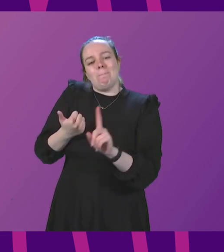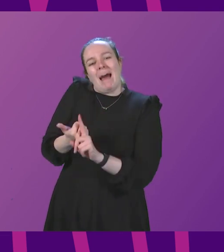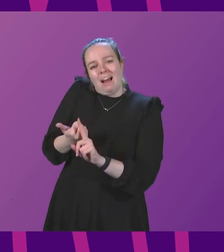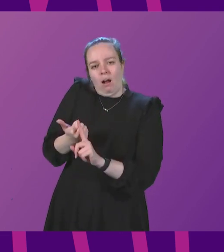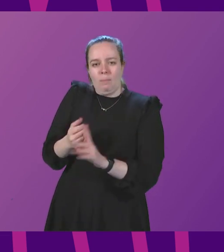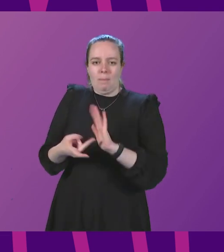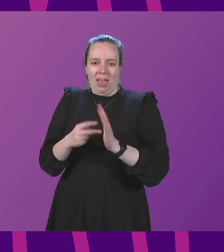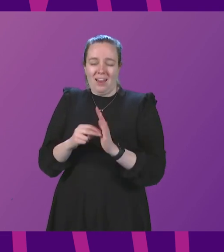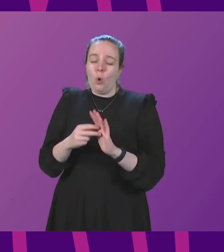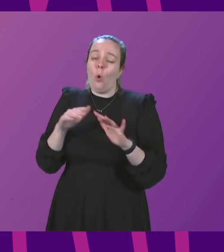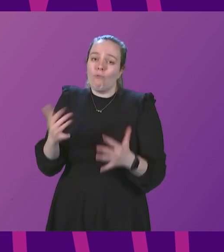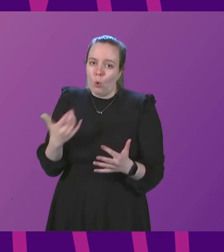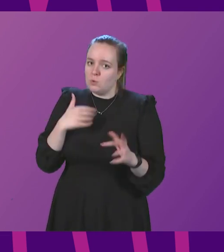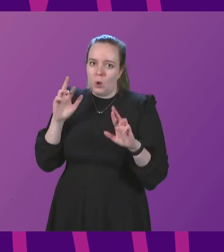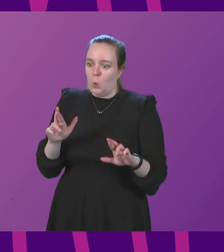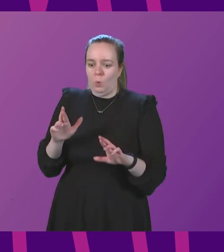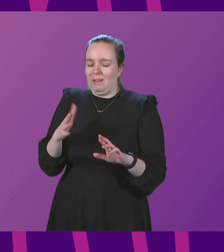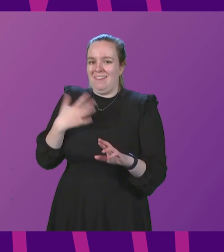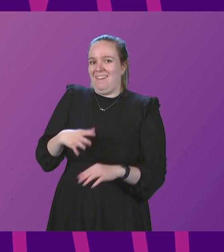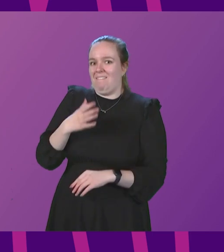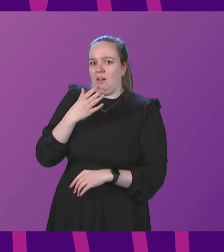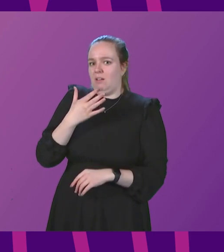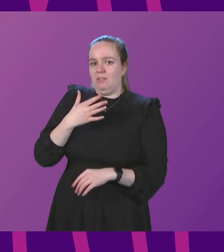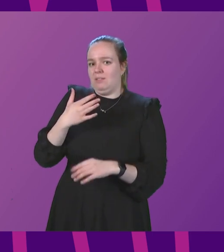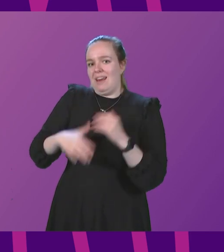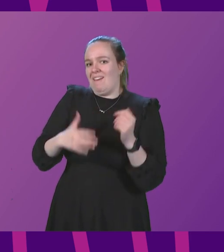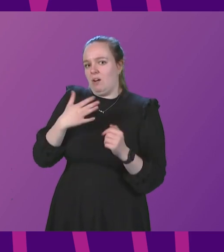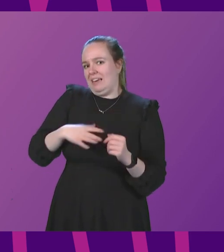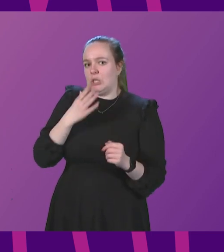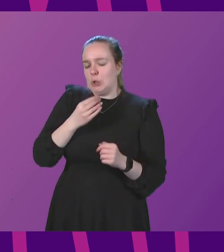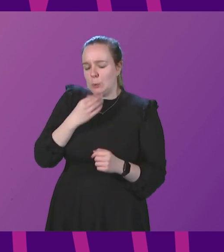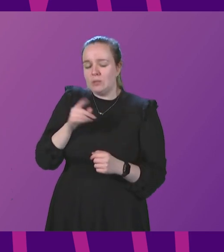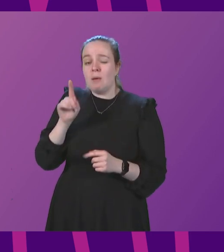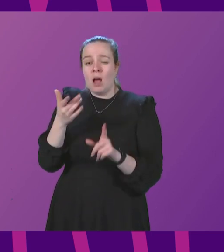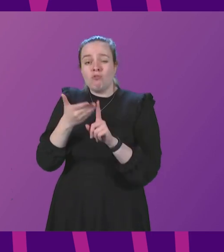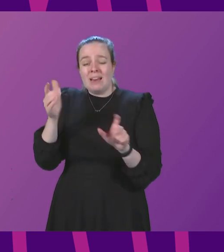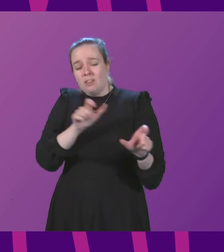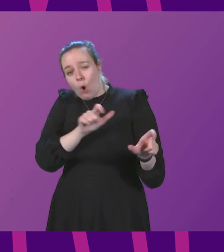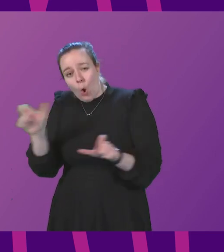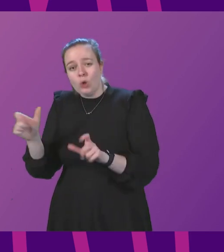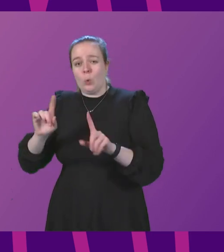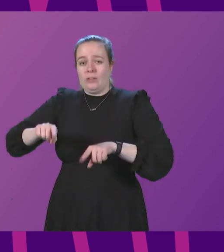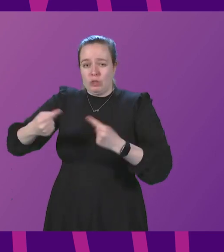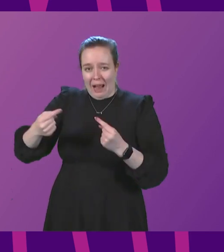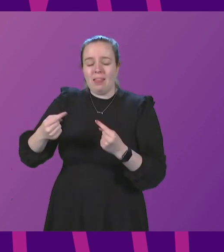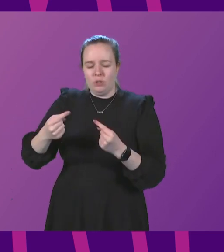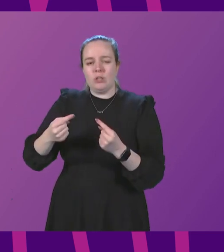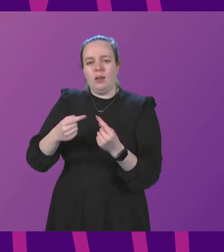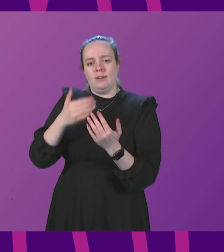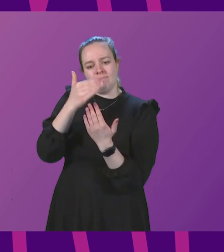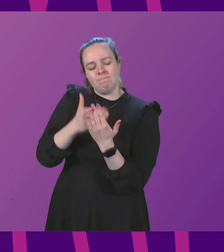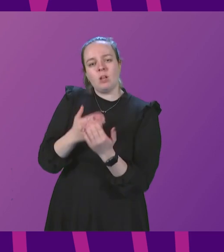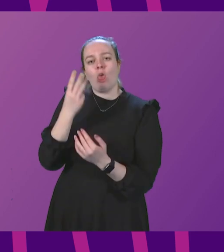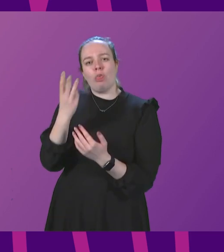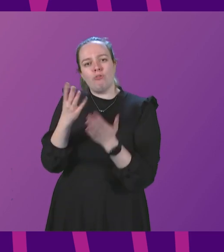hope, of course, that we never have to use it. However, it does recognise the ongoing challenge that COVID presents and sets out three broad